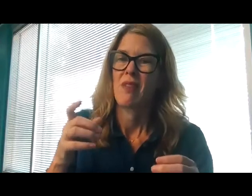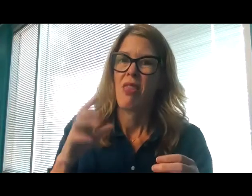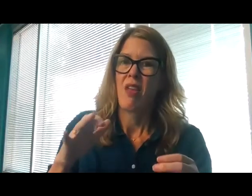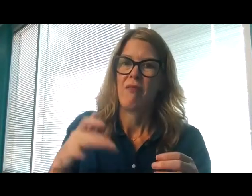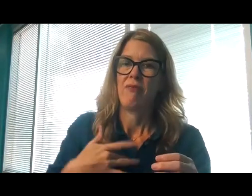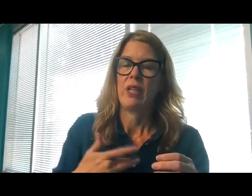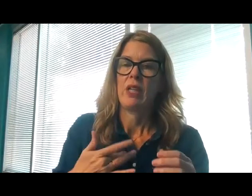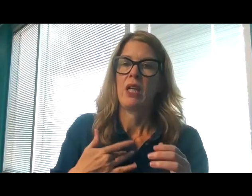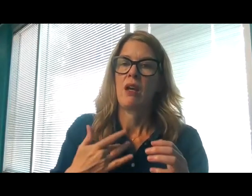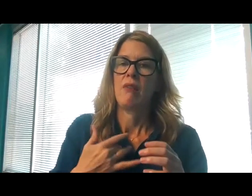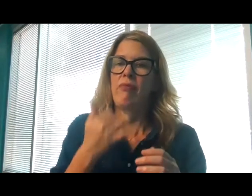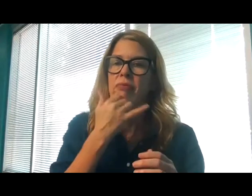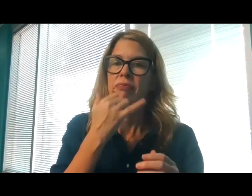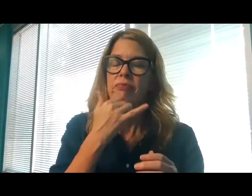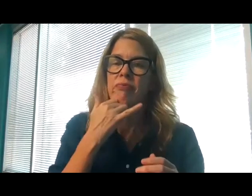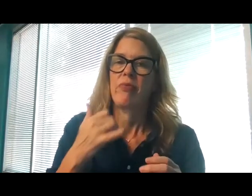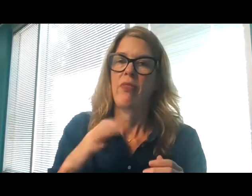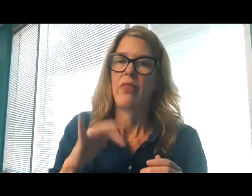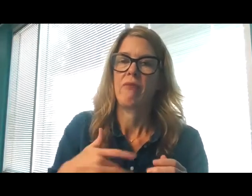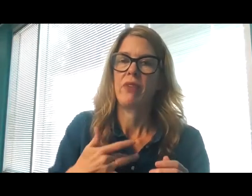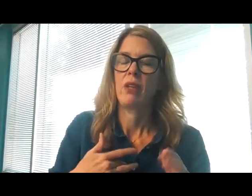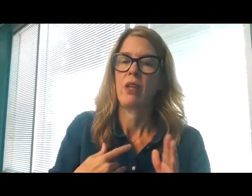because your judgments are good.